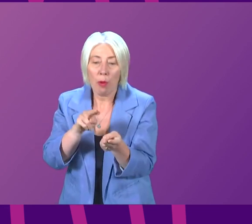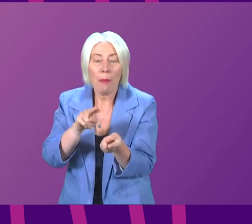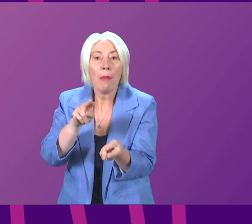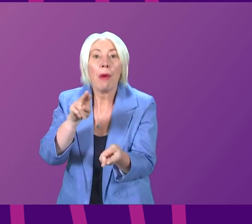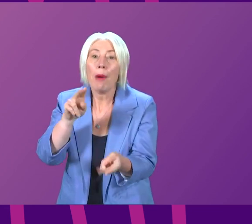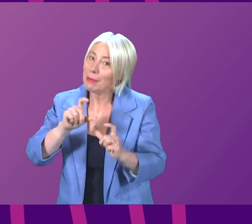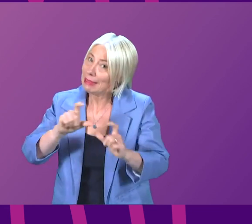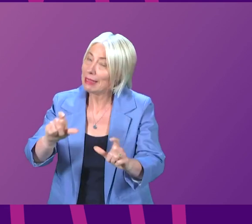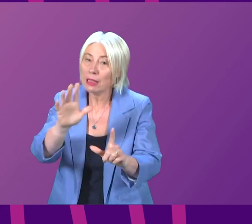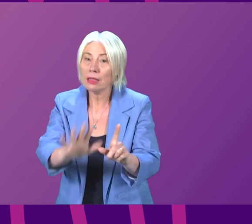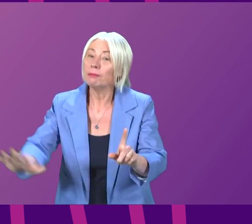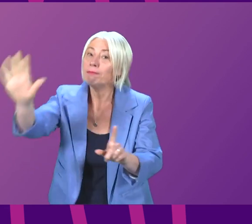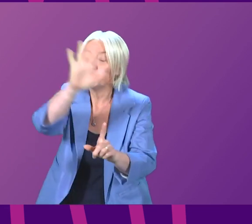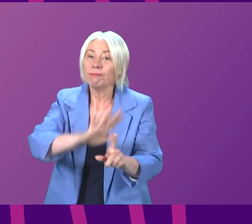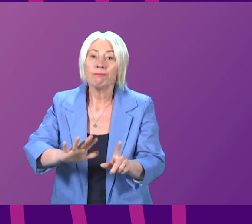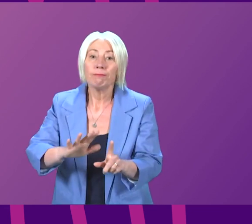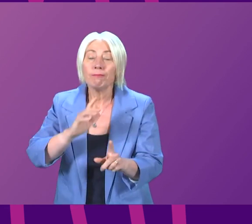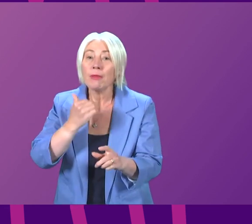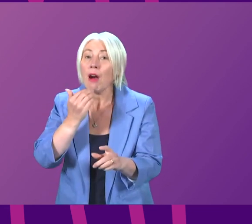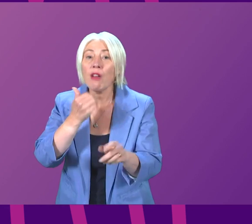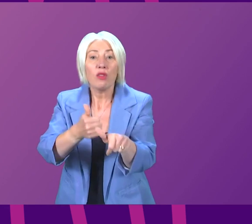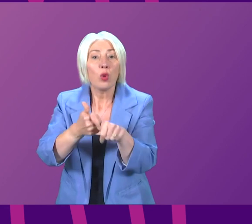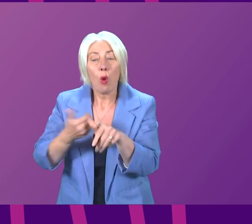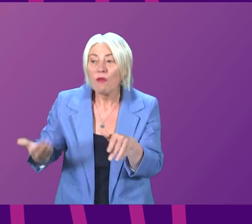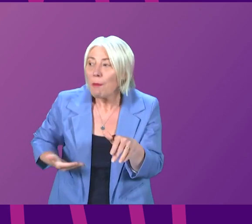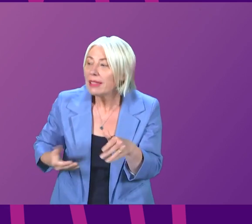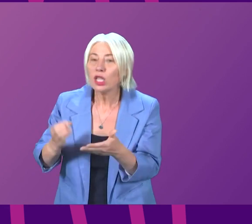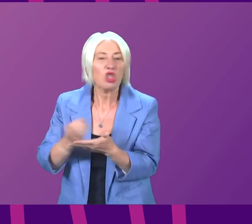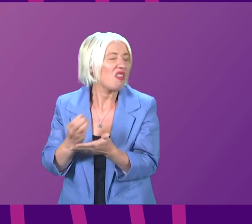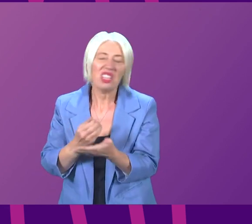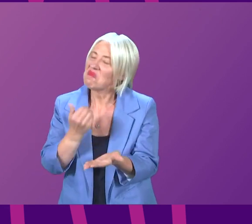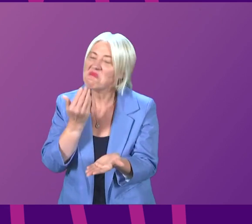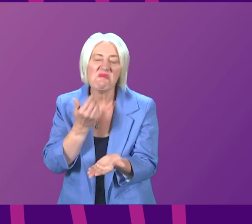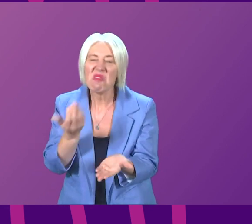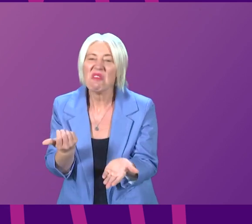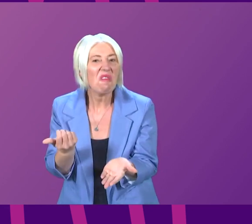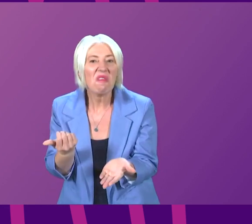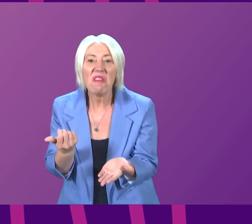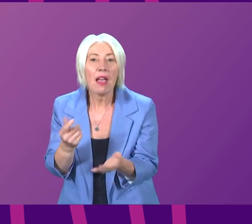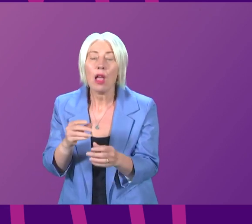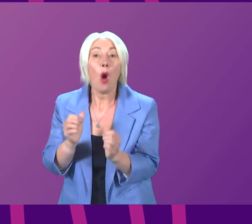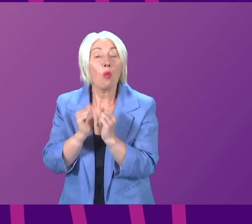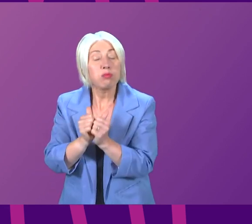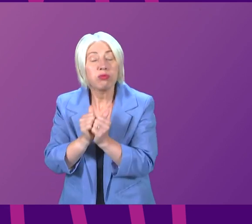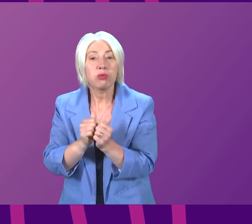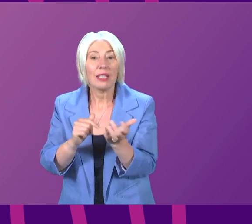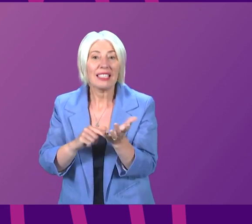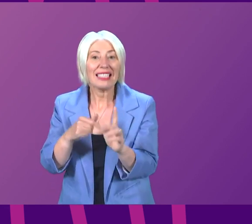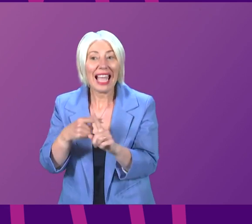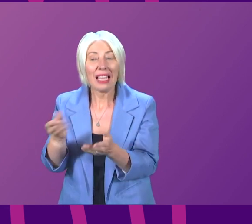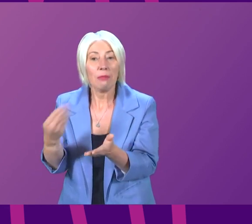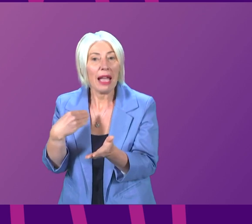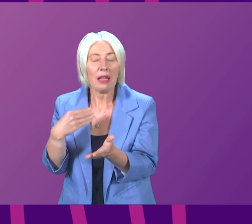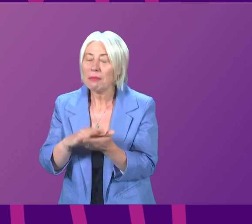the country. And there is not enough support for businesses and charities. And there is no meaningful windfall tax, meaning households and